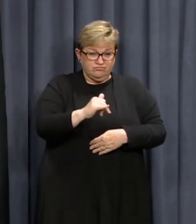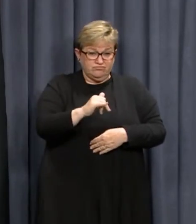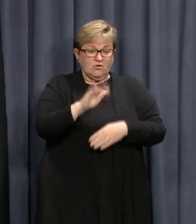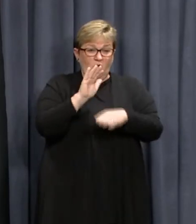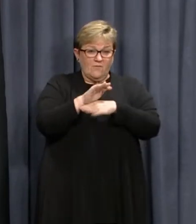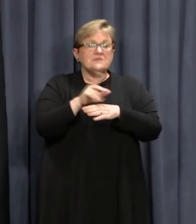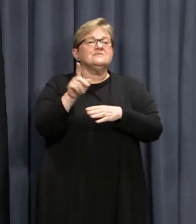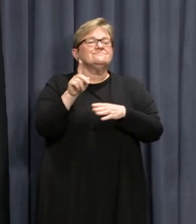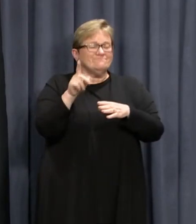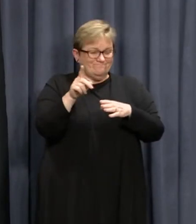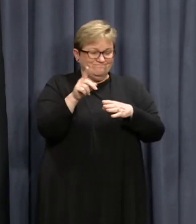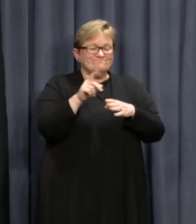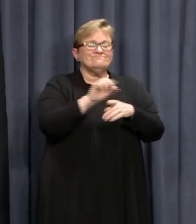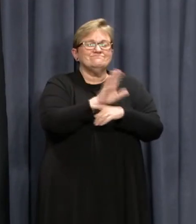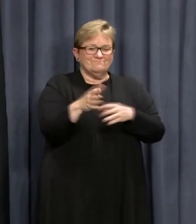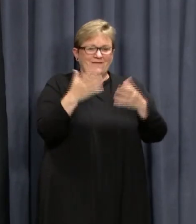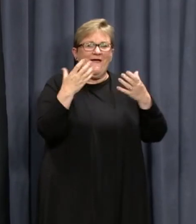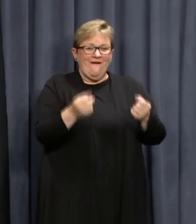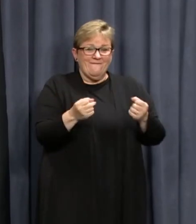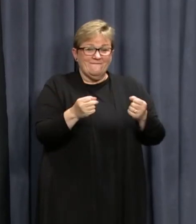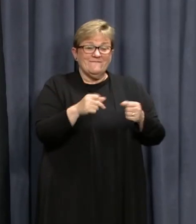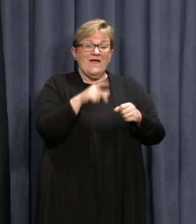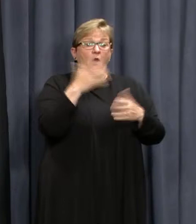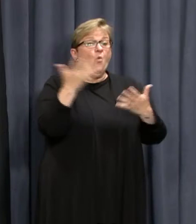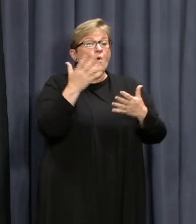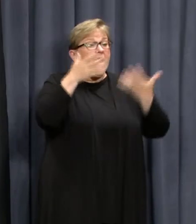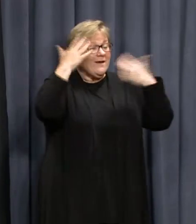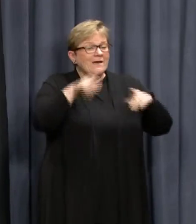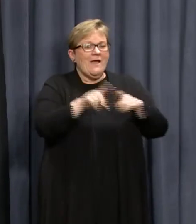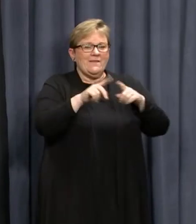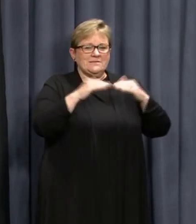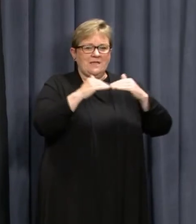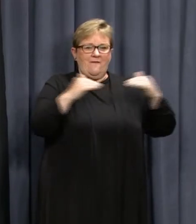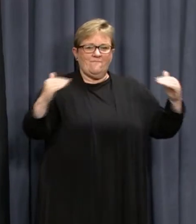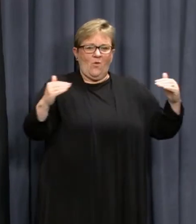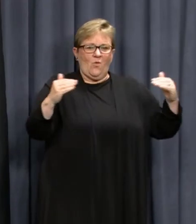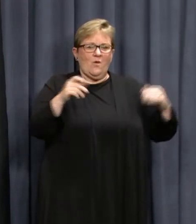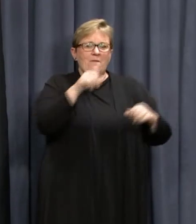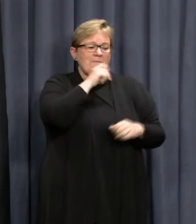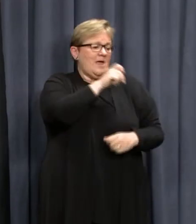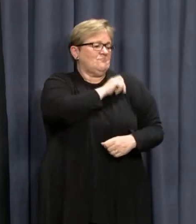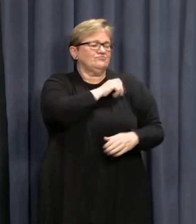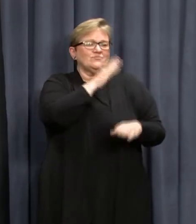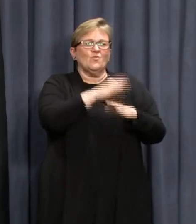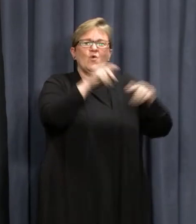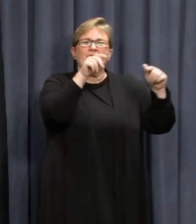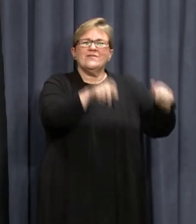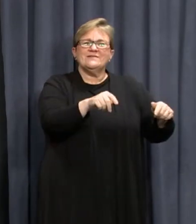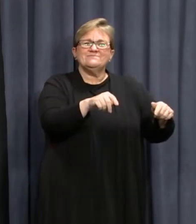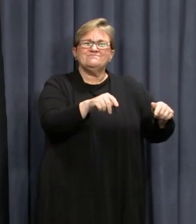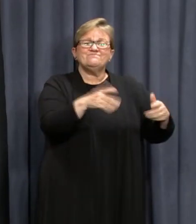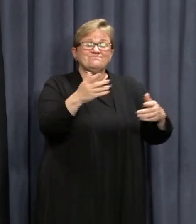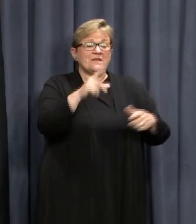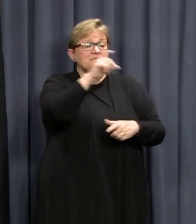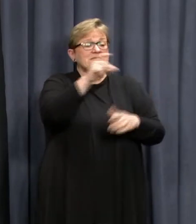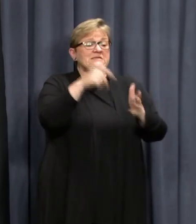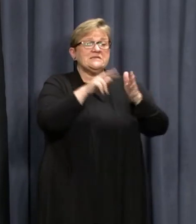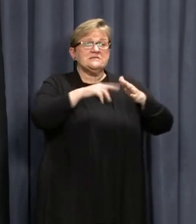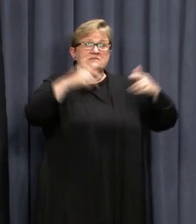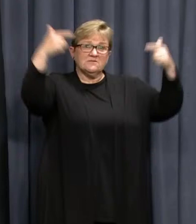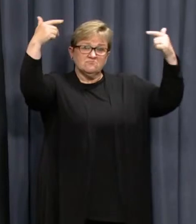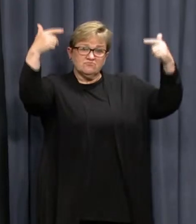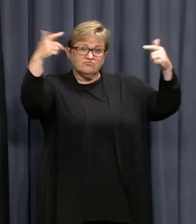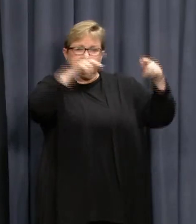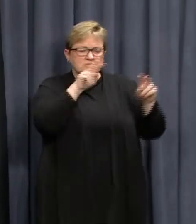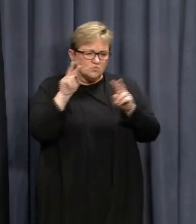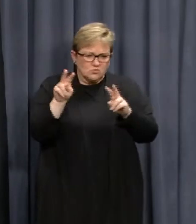and were located in rooms on the same floor where this security guard was working. CCTV vision is